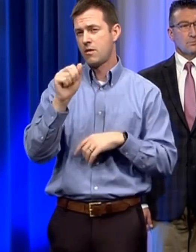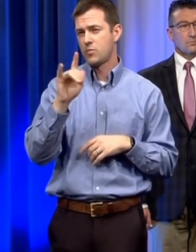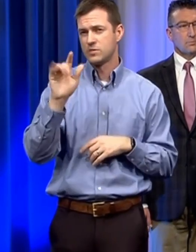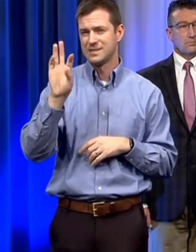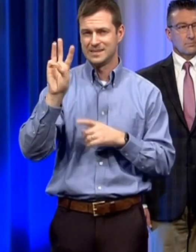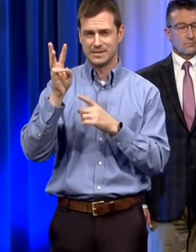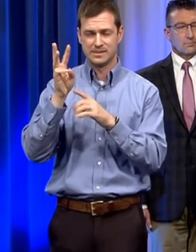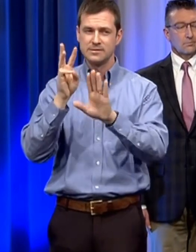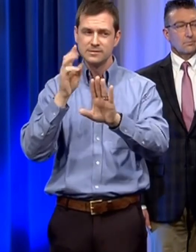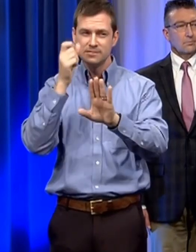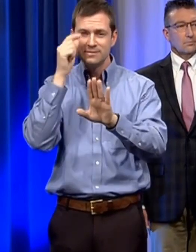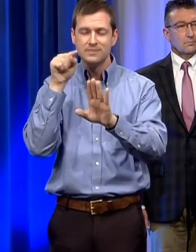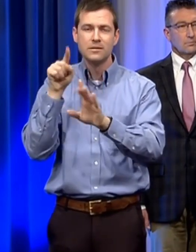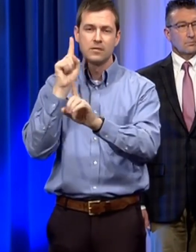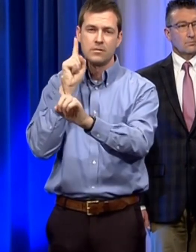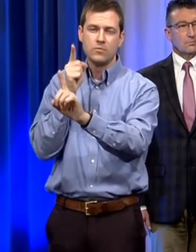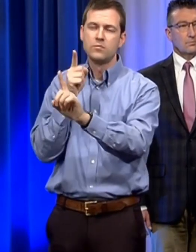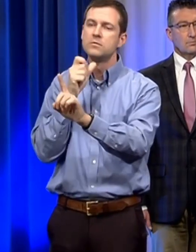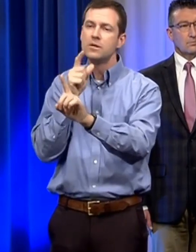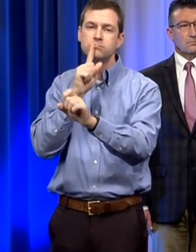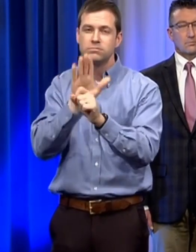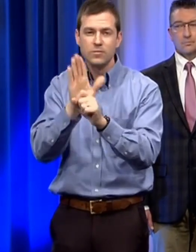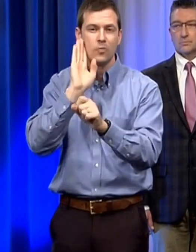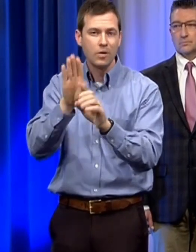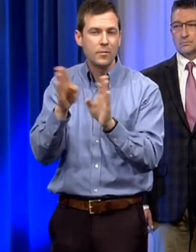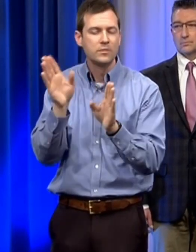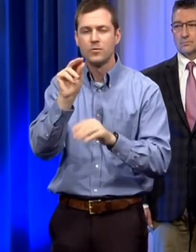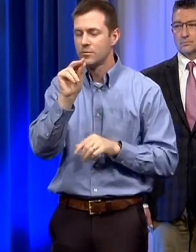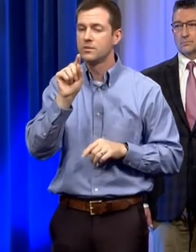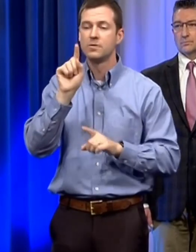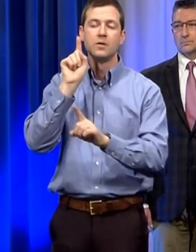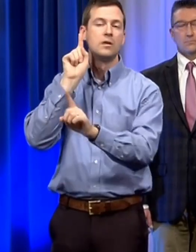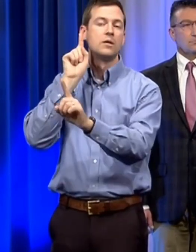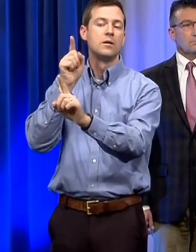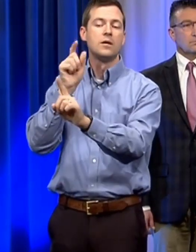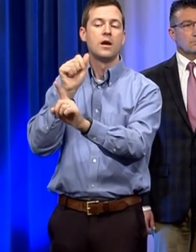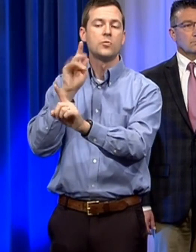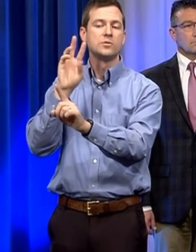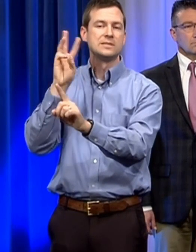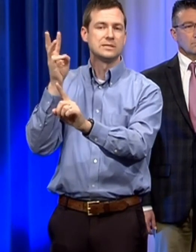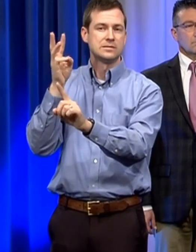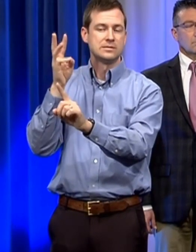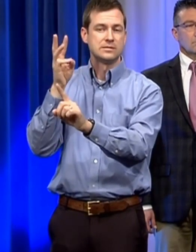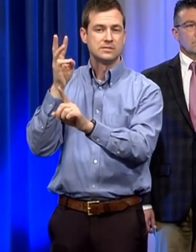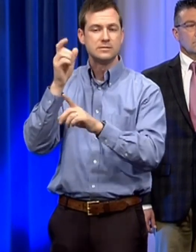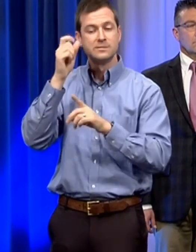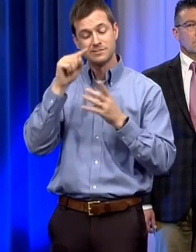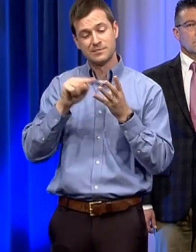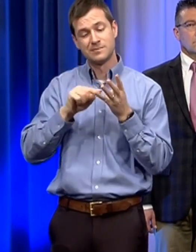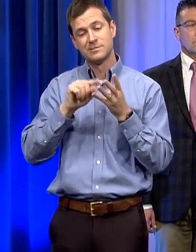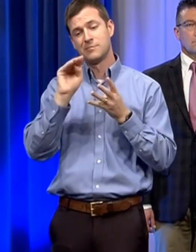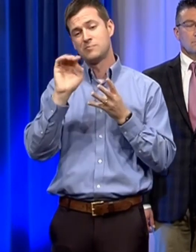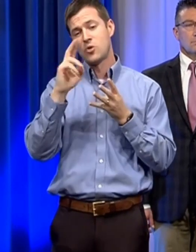6th and i want to emphasize that as a target we will reassess during the last week of march what's going on working